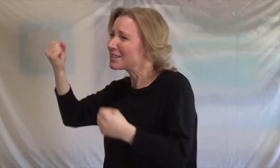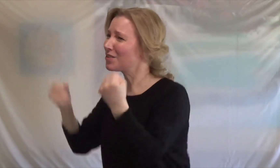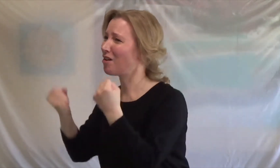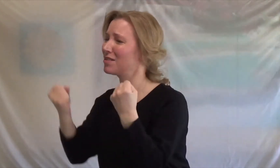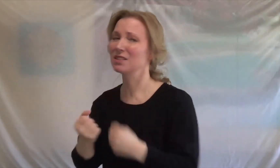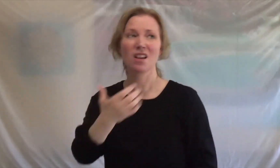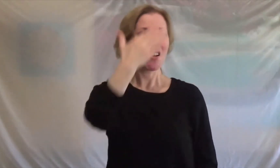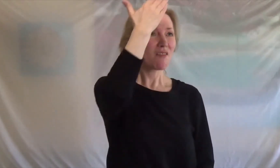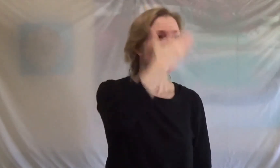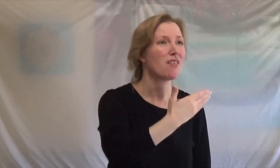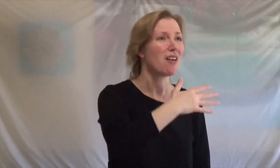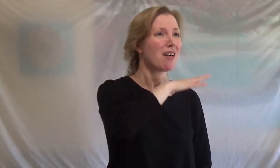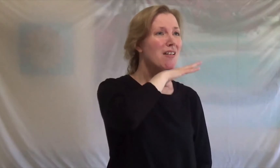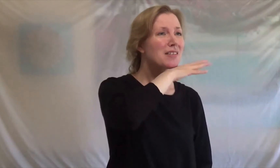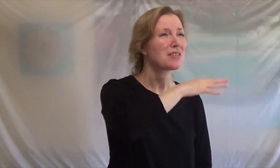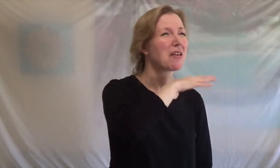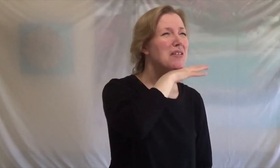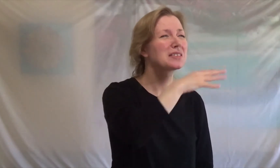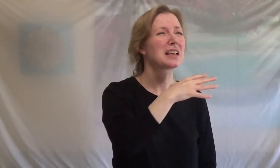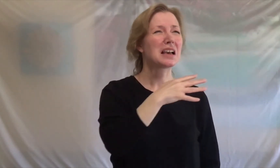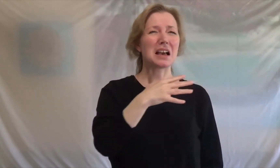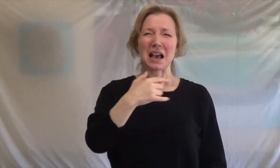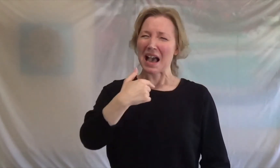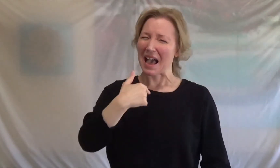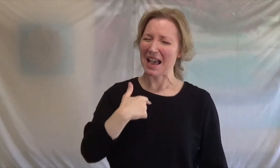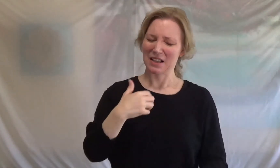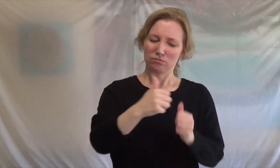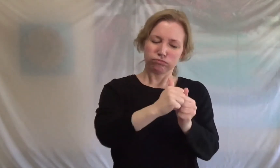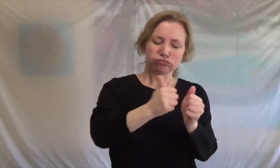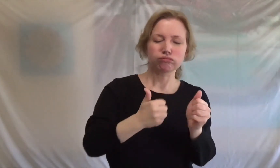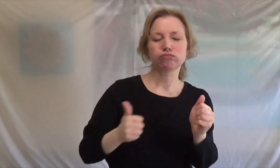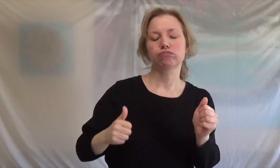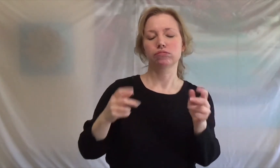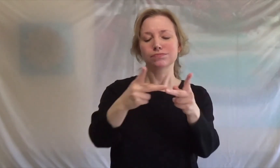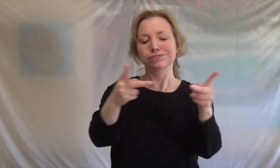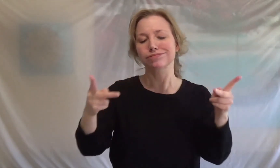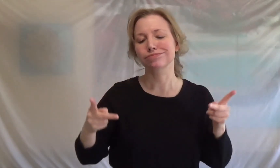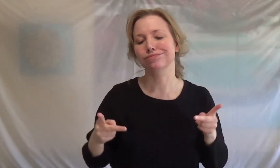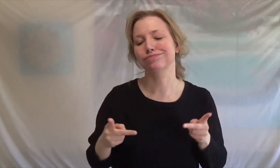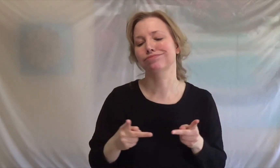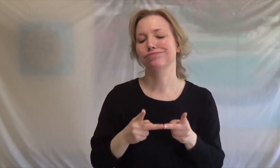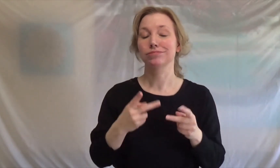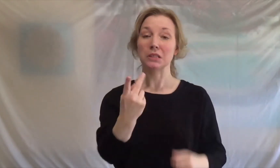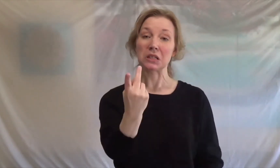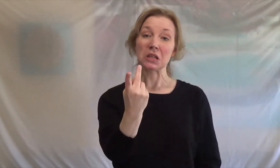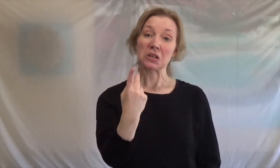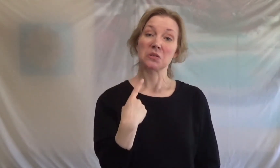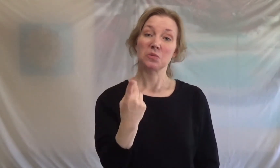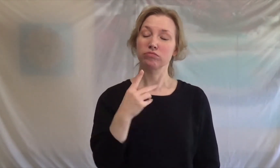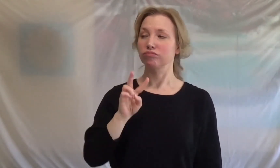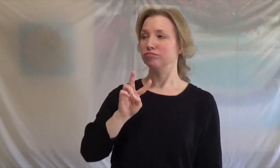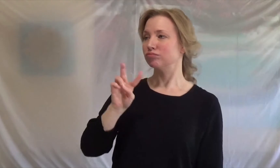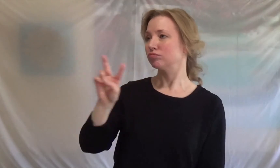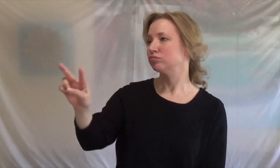cars Front lights, can't drive past the places we used to